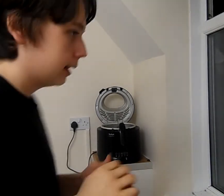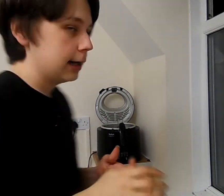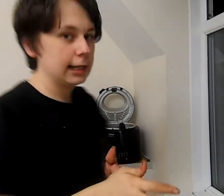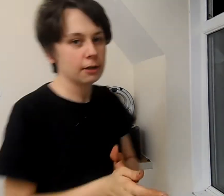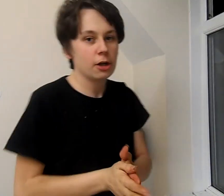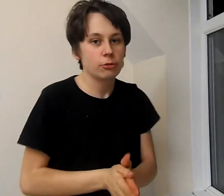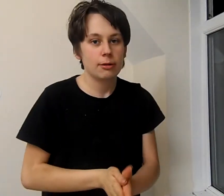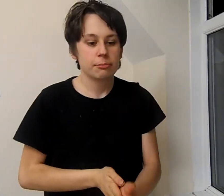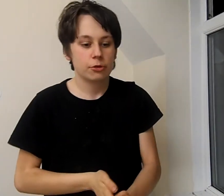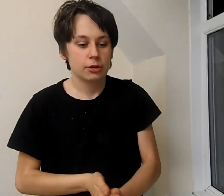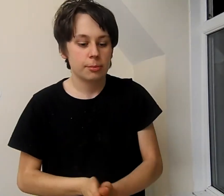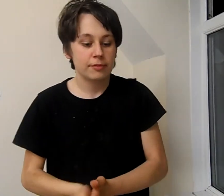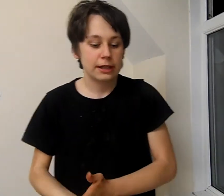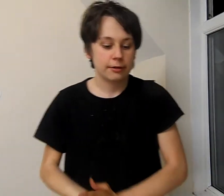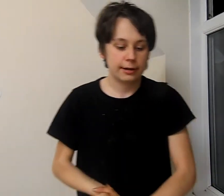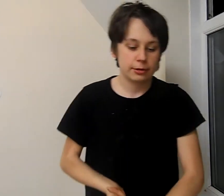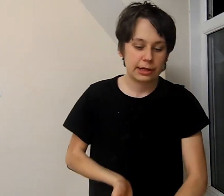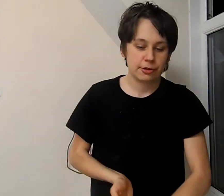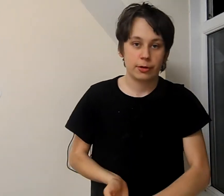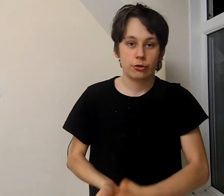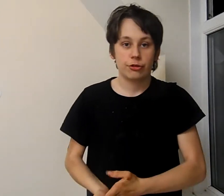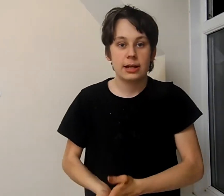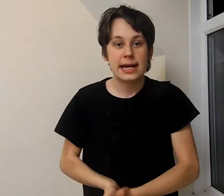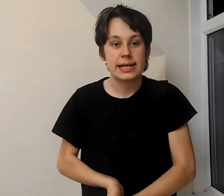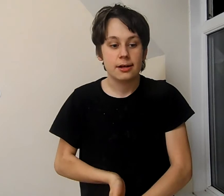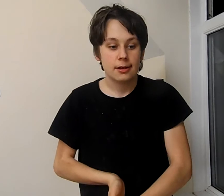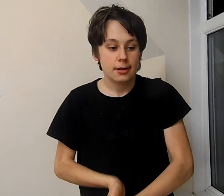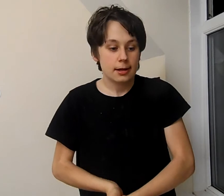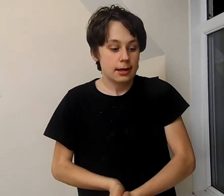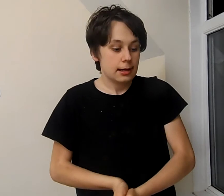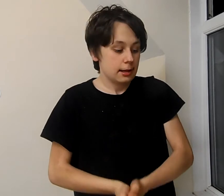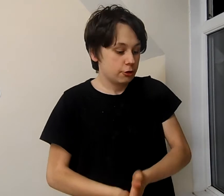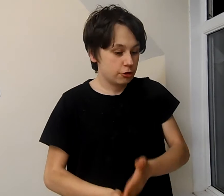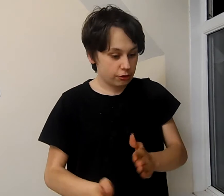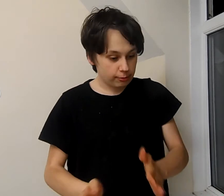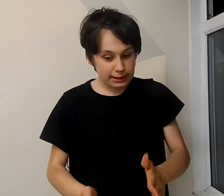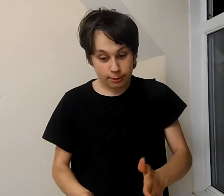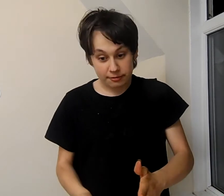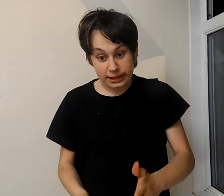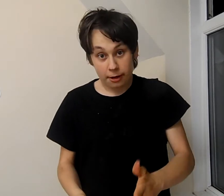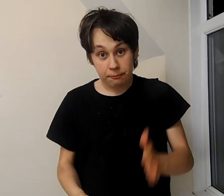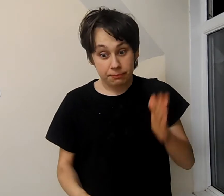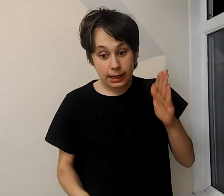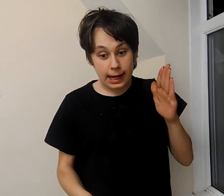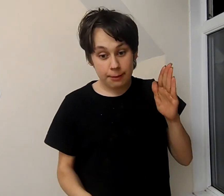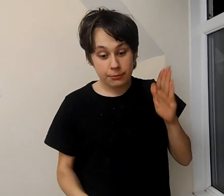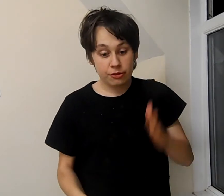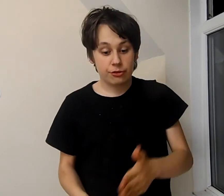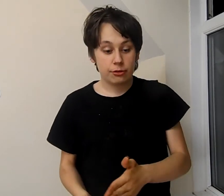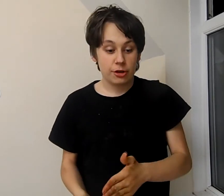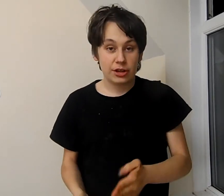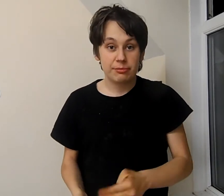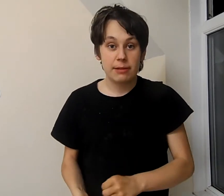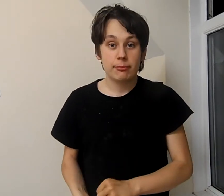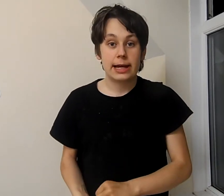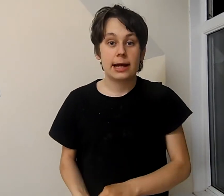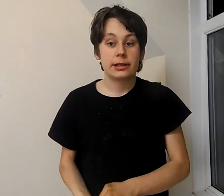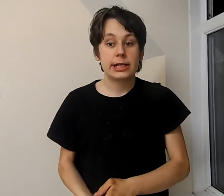hello girls welcome to another video here on lasher blogs today just a really quick video um this evening we had